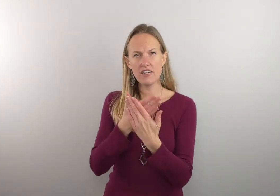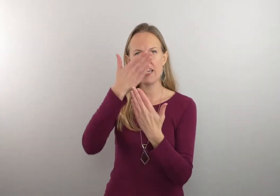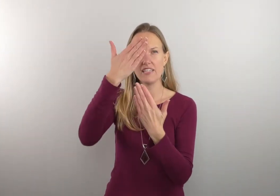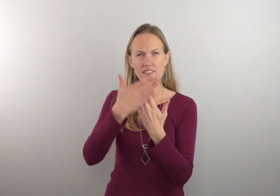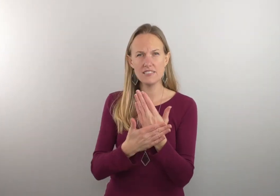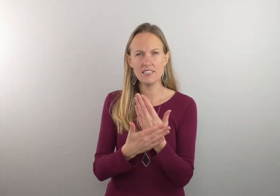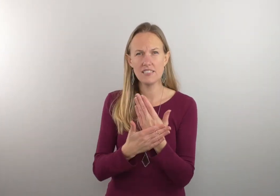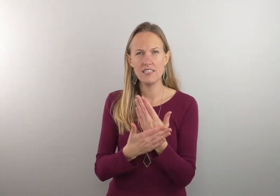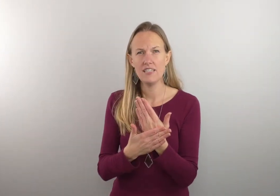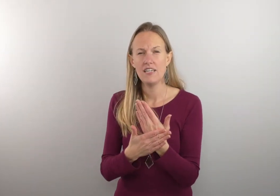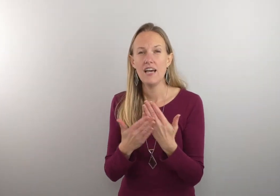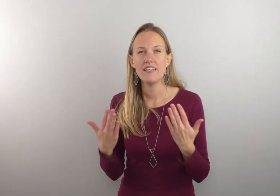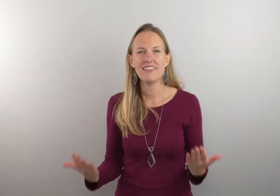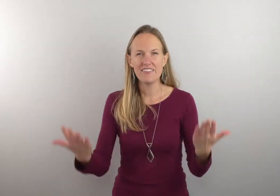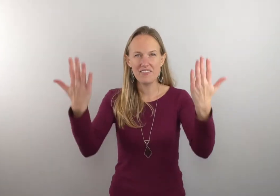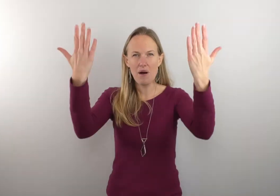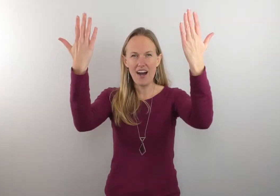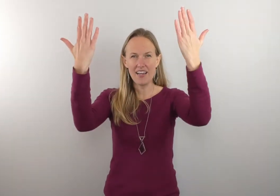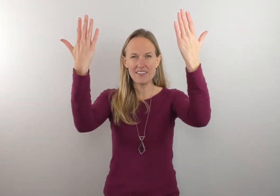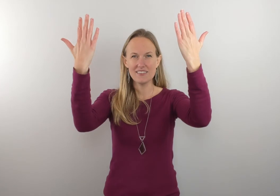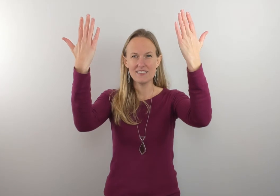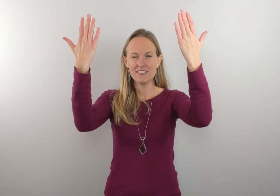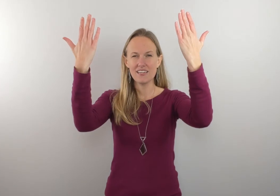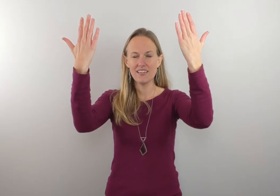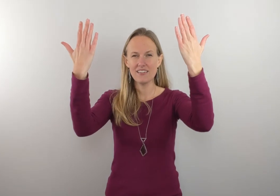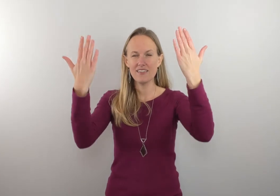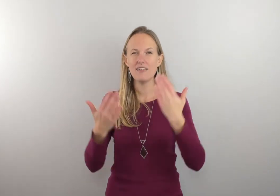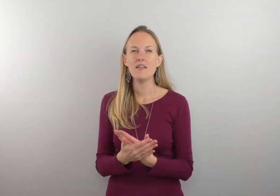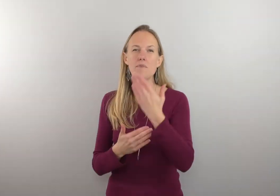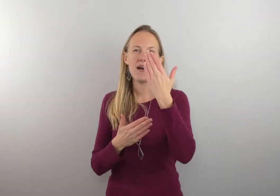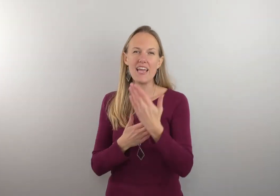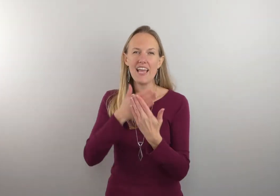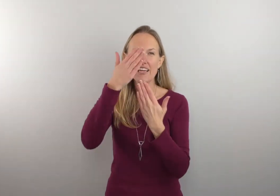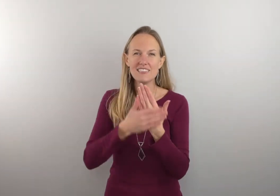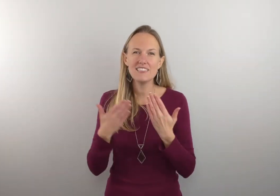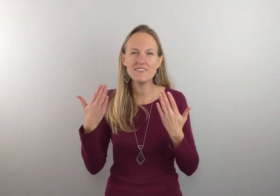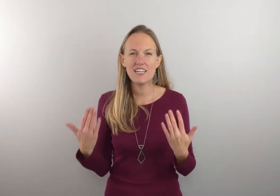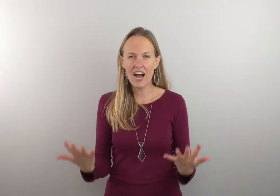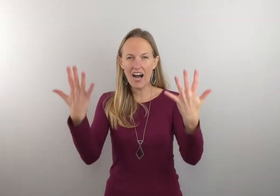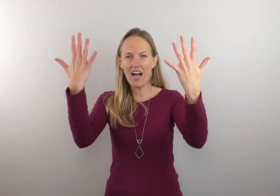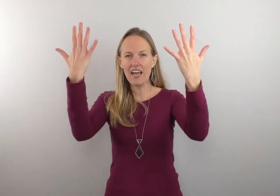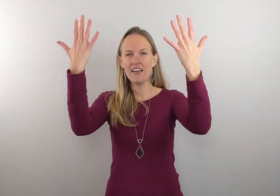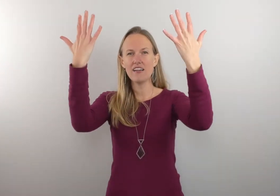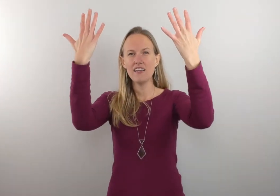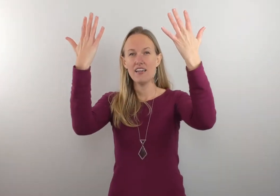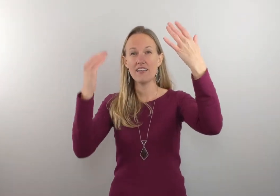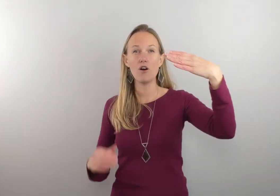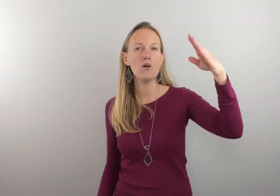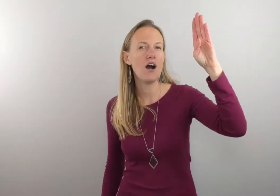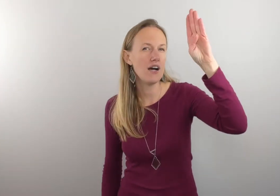hands and then lift them high okay my hands lifted high and then oh God